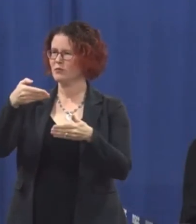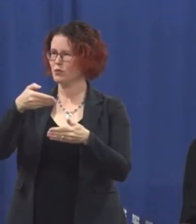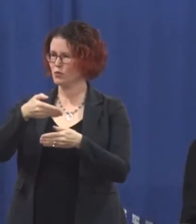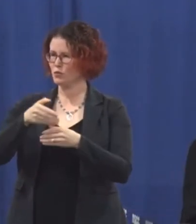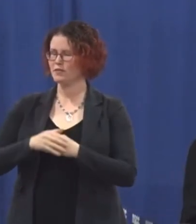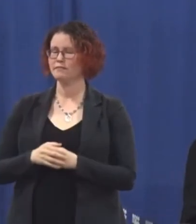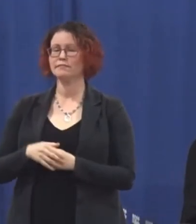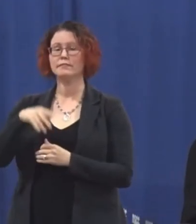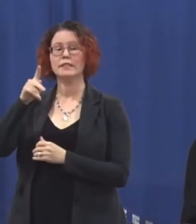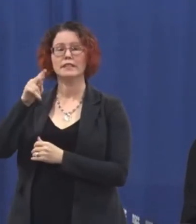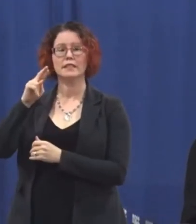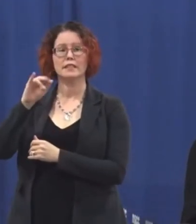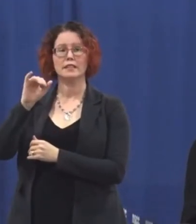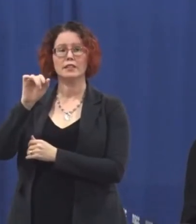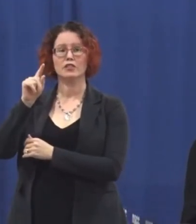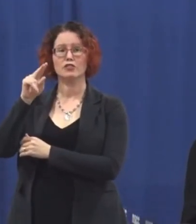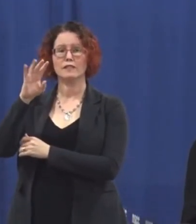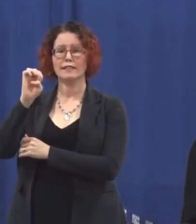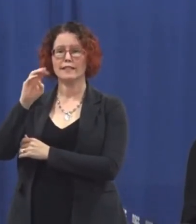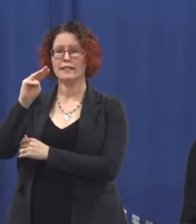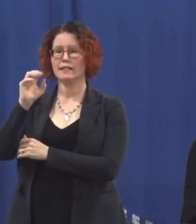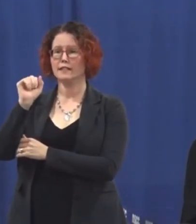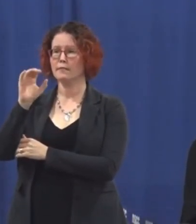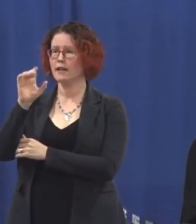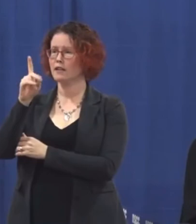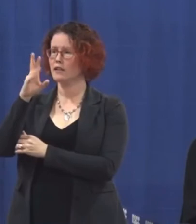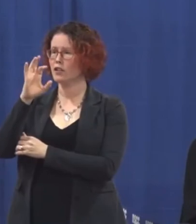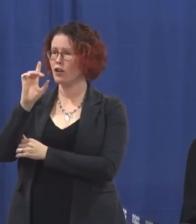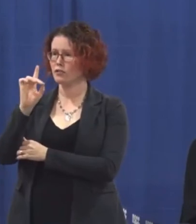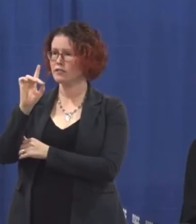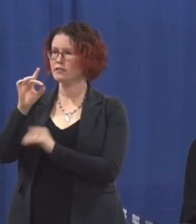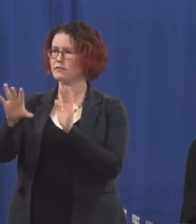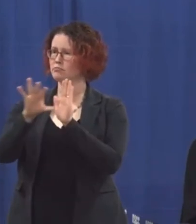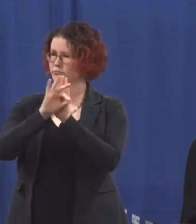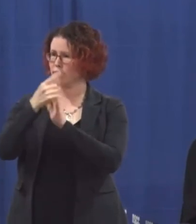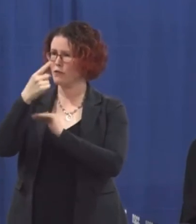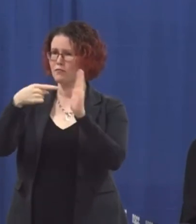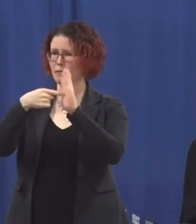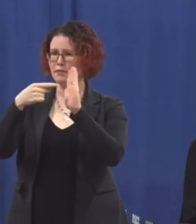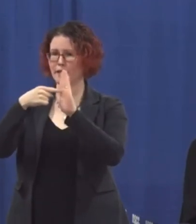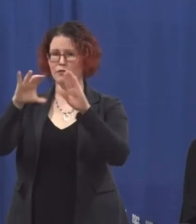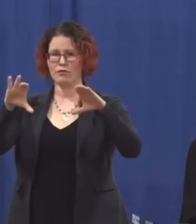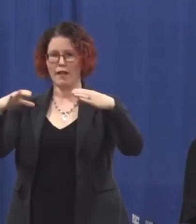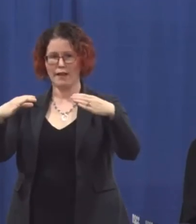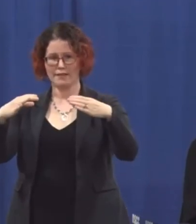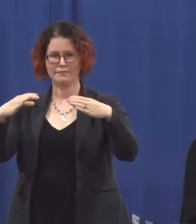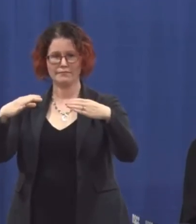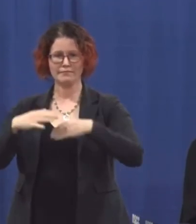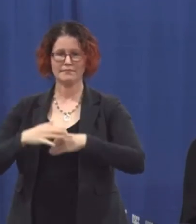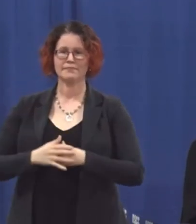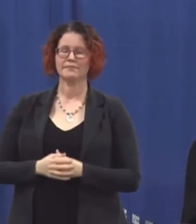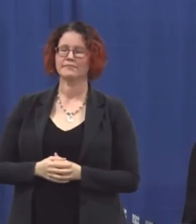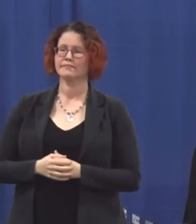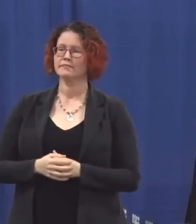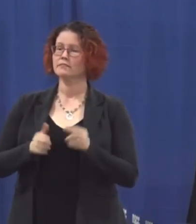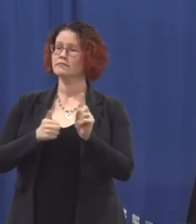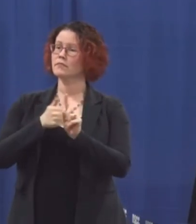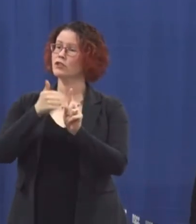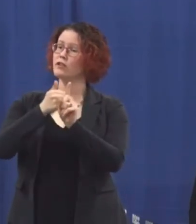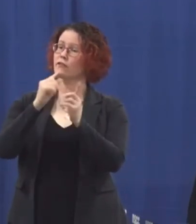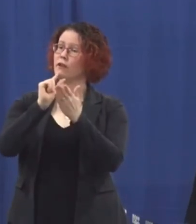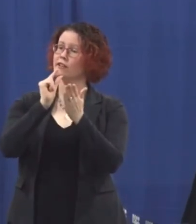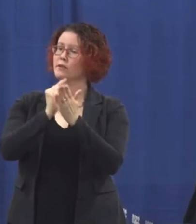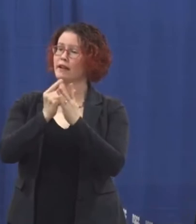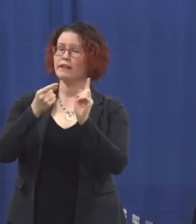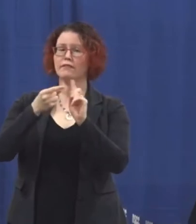for the Cumberland as Cumberland valedictorian and was chosen to represent the 2018 class Christine is graduating from her